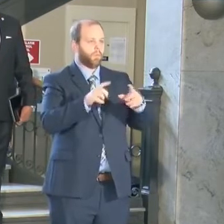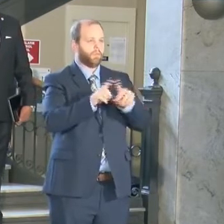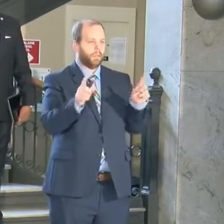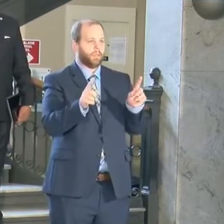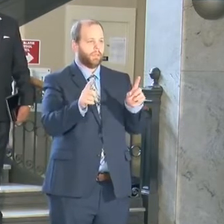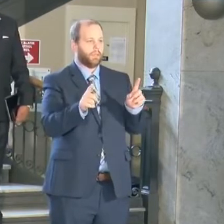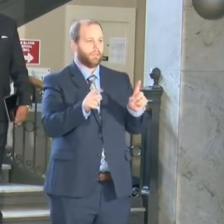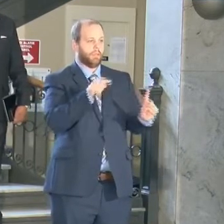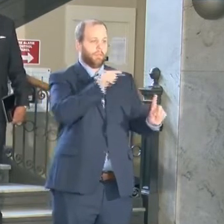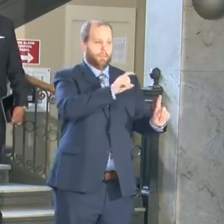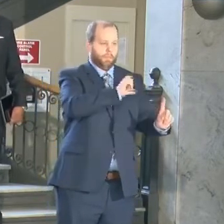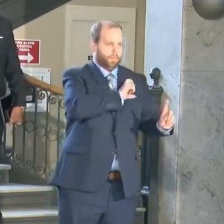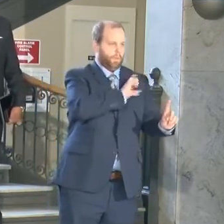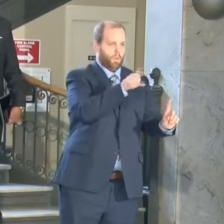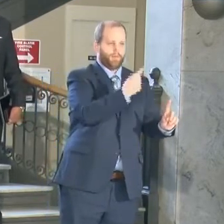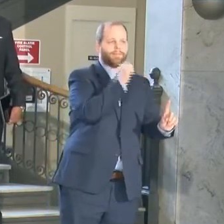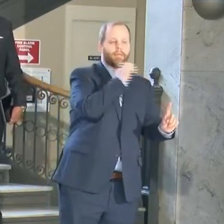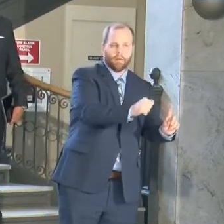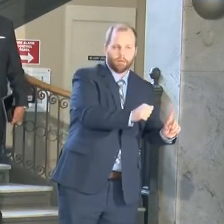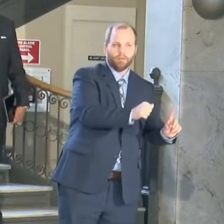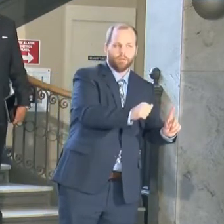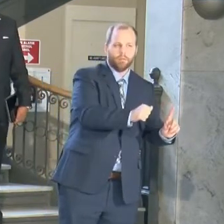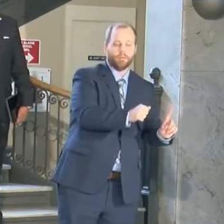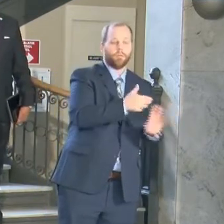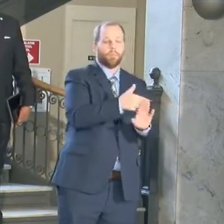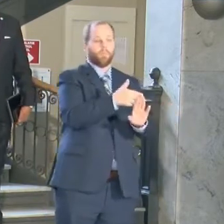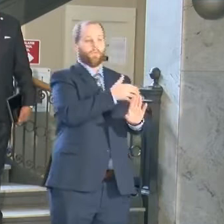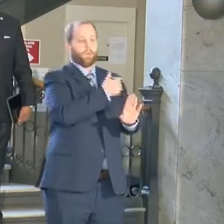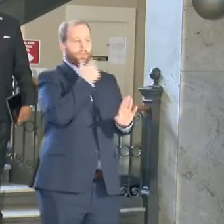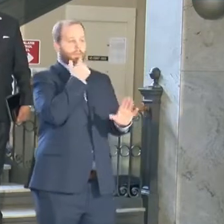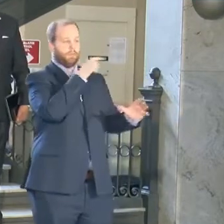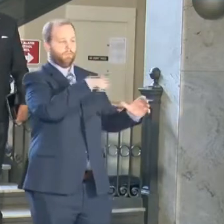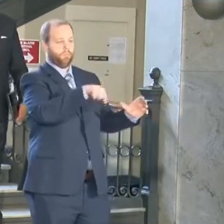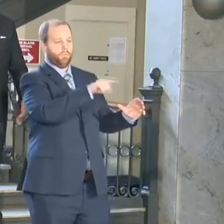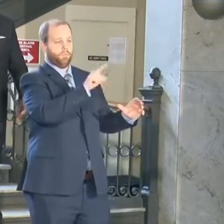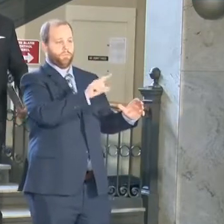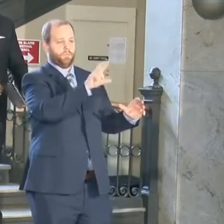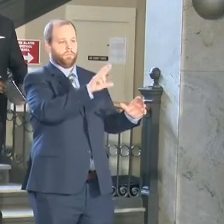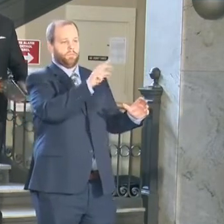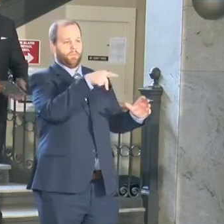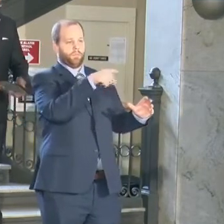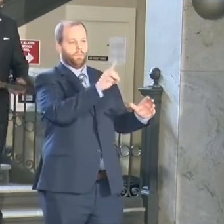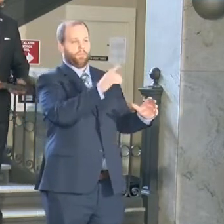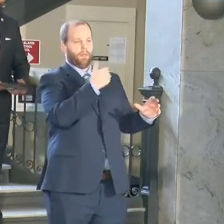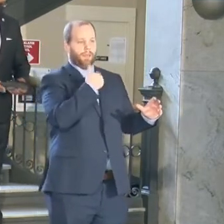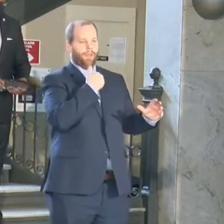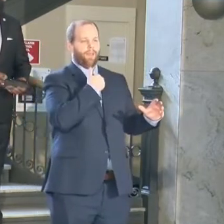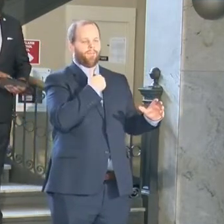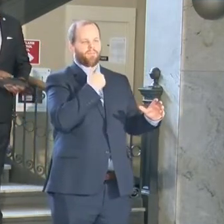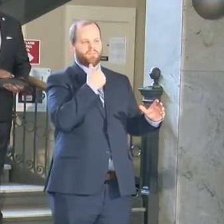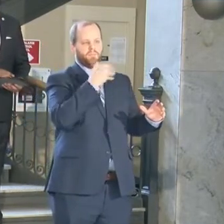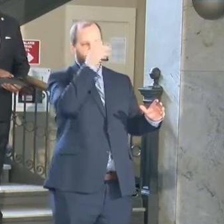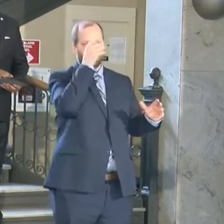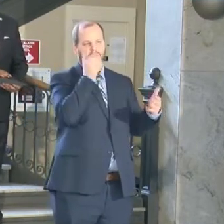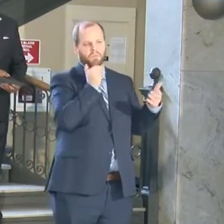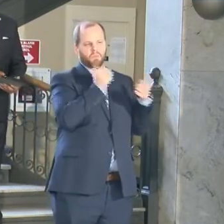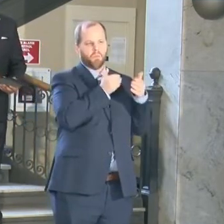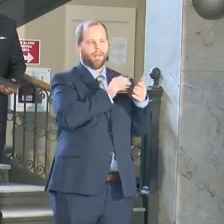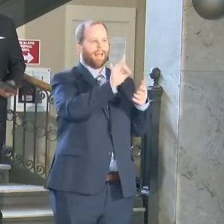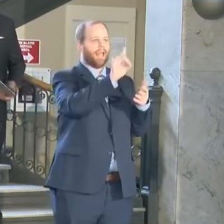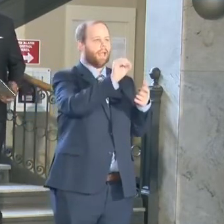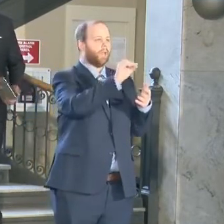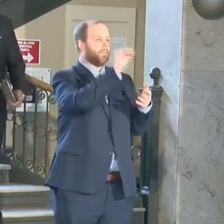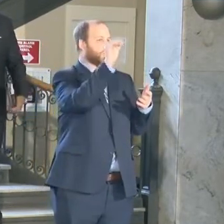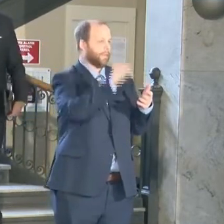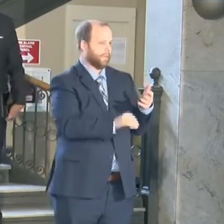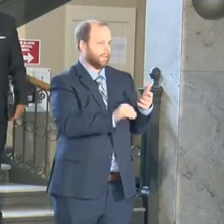enforcement. As I shared earlier, the men and women, Little Rock Police Department has a close to 80% capture rate. And what that means is, is